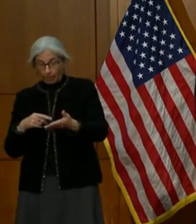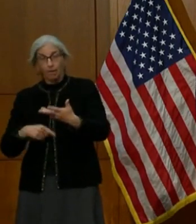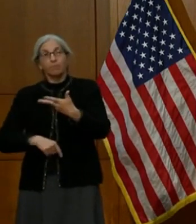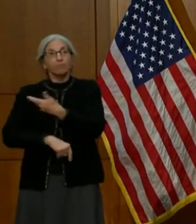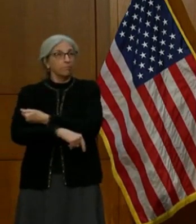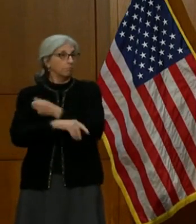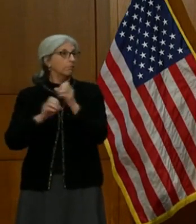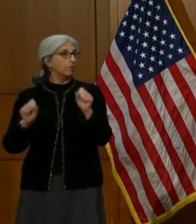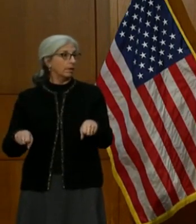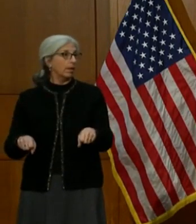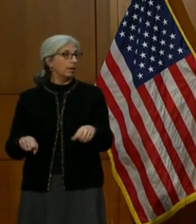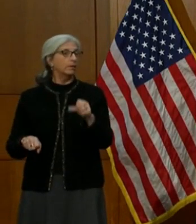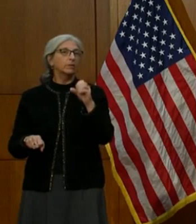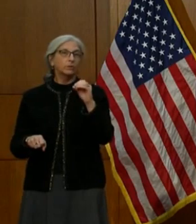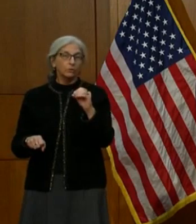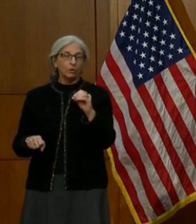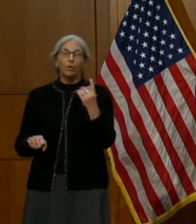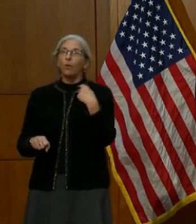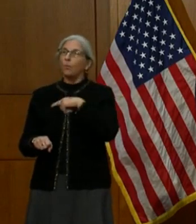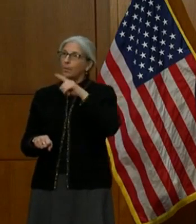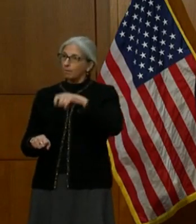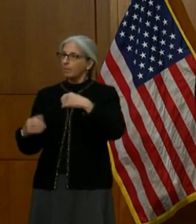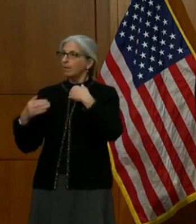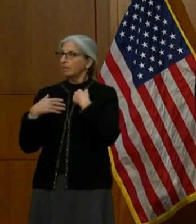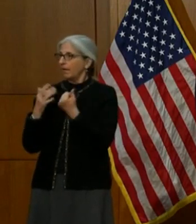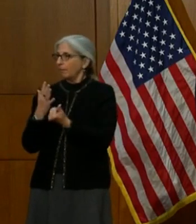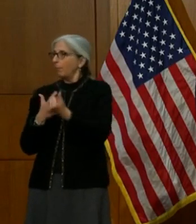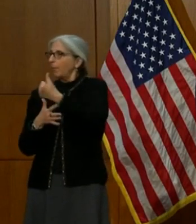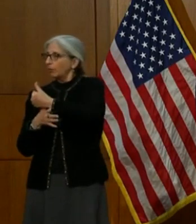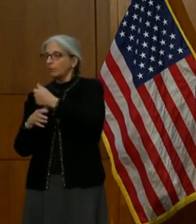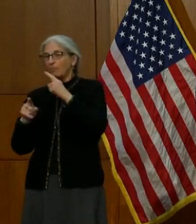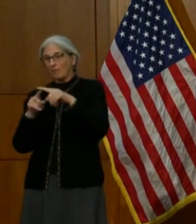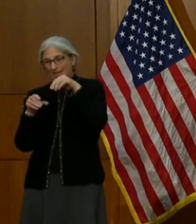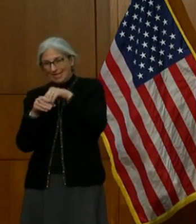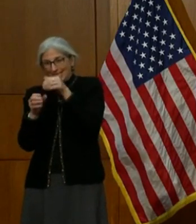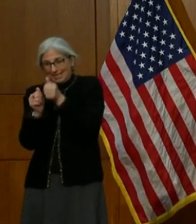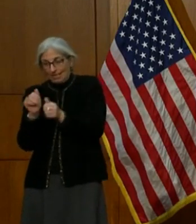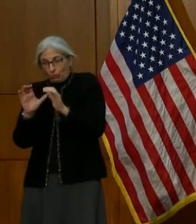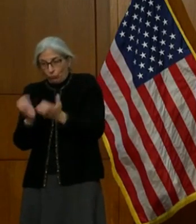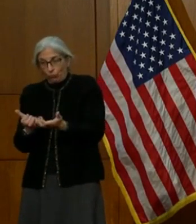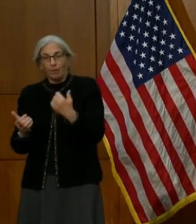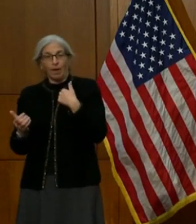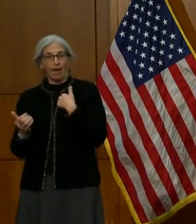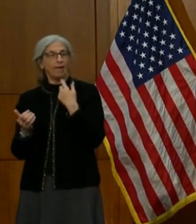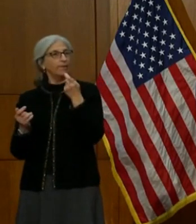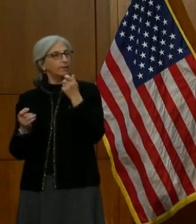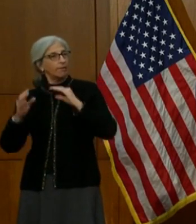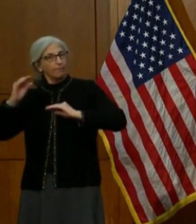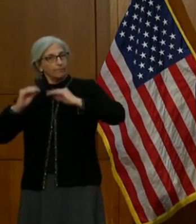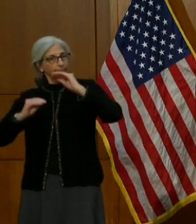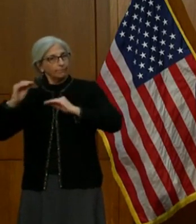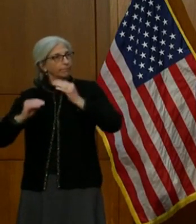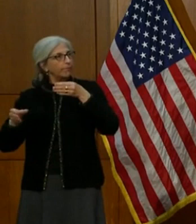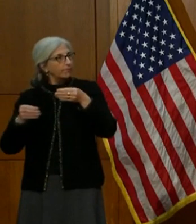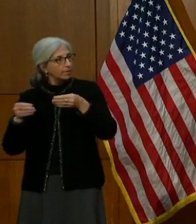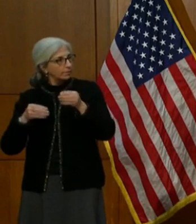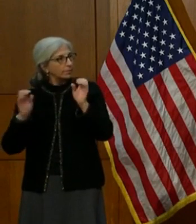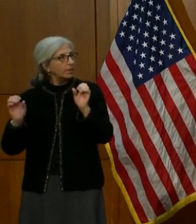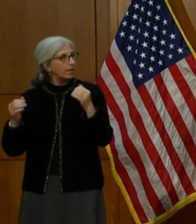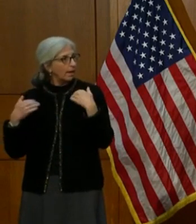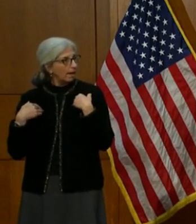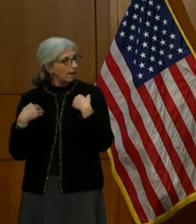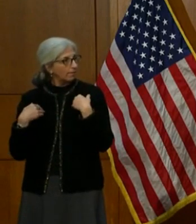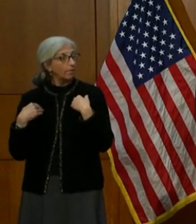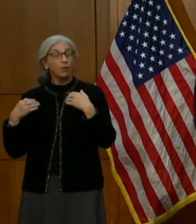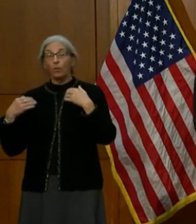there needs to be flexibility there so that they can do so in an efficient manner. We have the providers for reaching